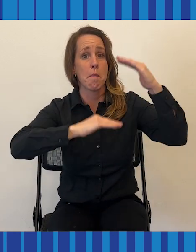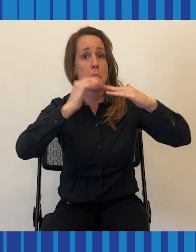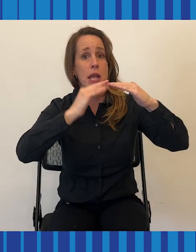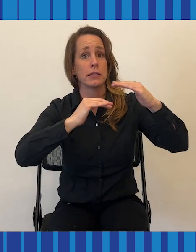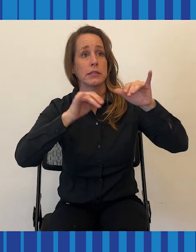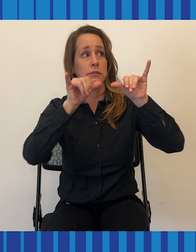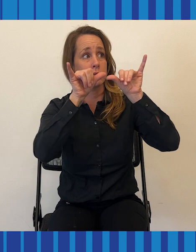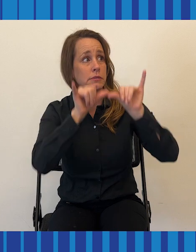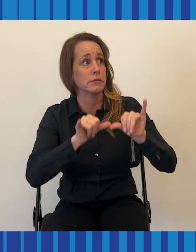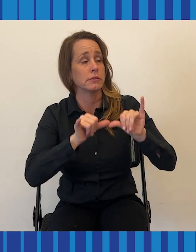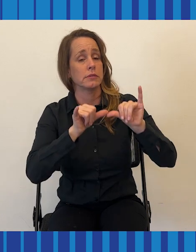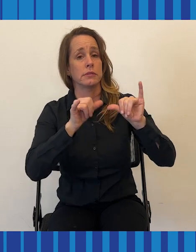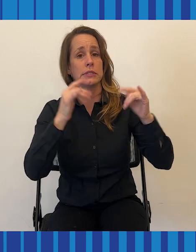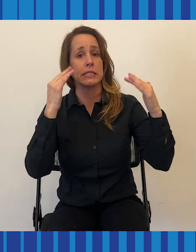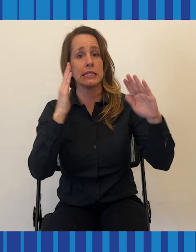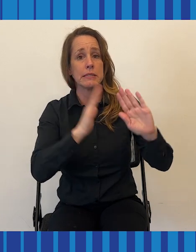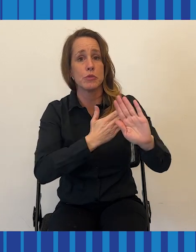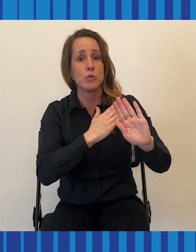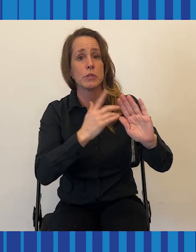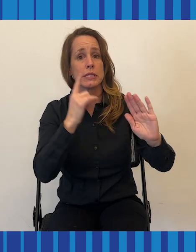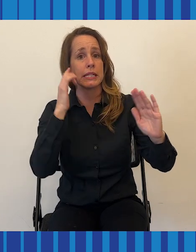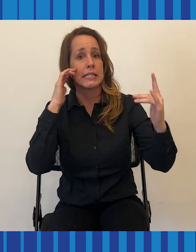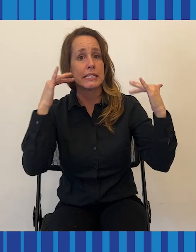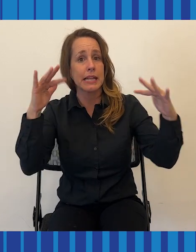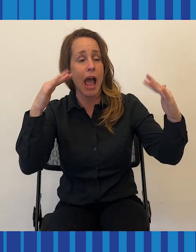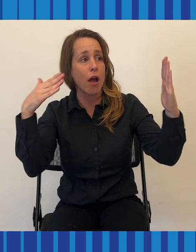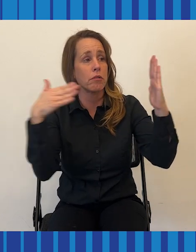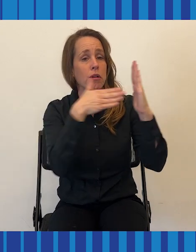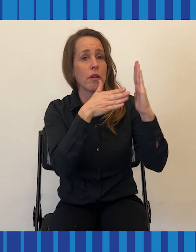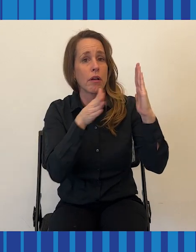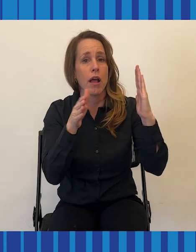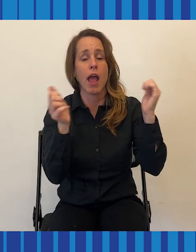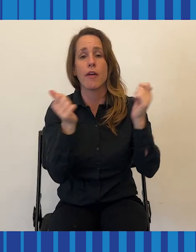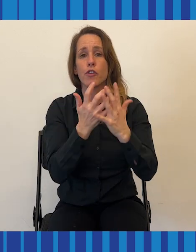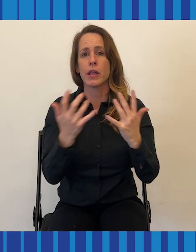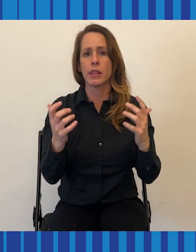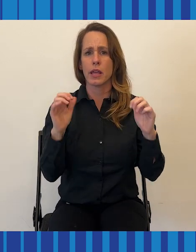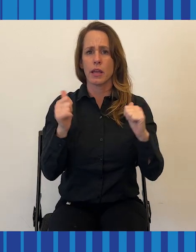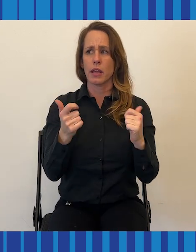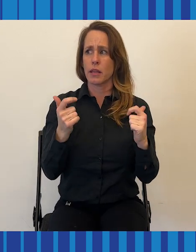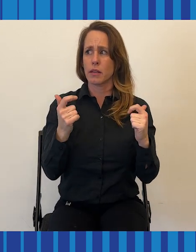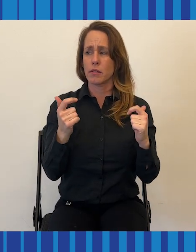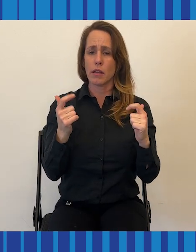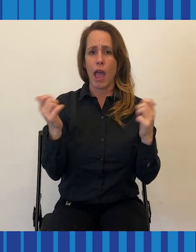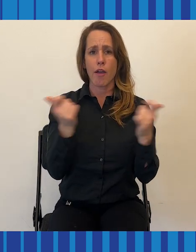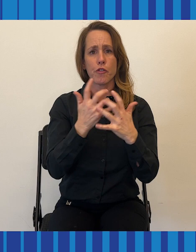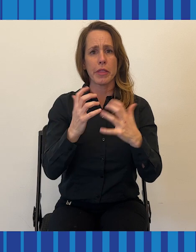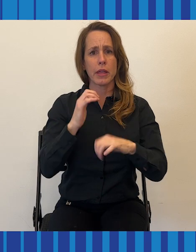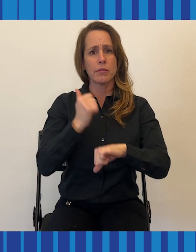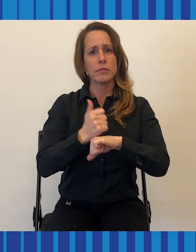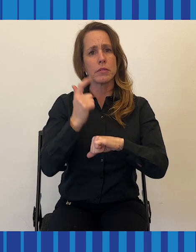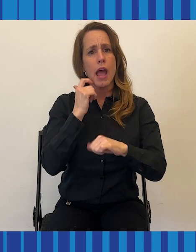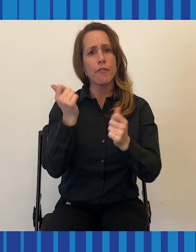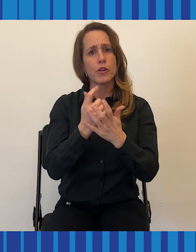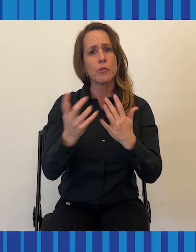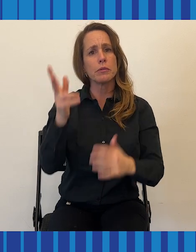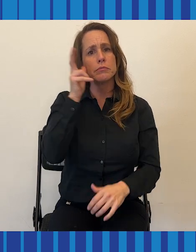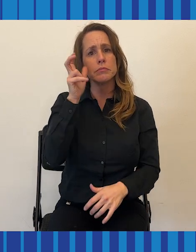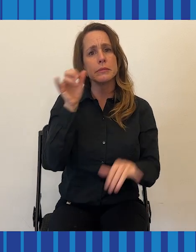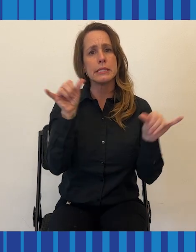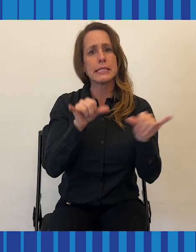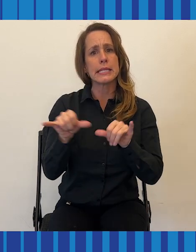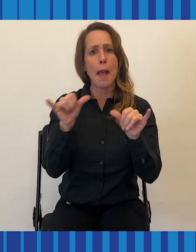architecture, technology, you name it, that they all seem to be founded on this sort of tacit assumption that everybody hears the same way.